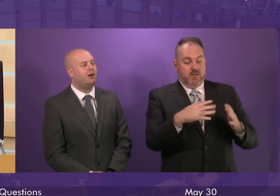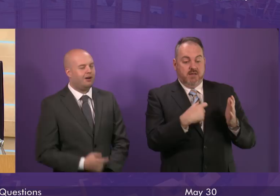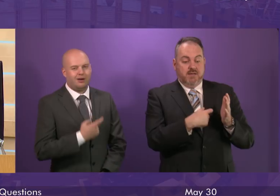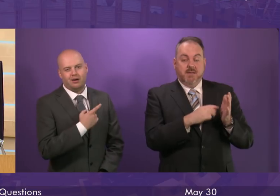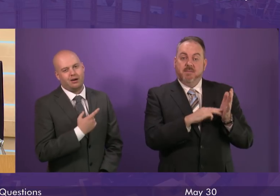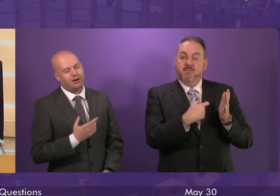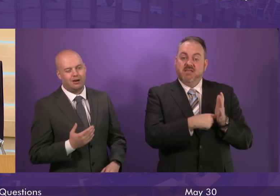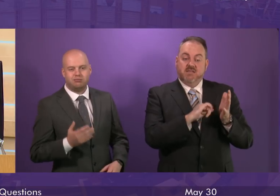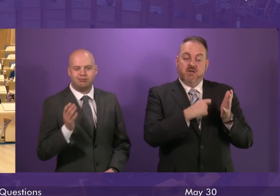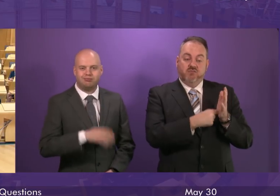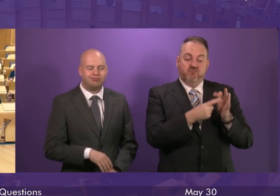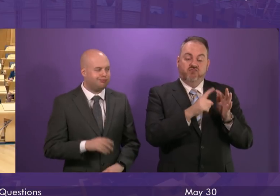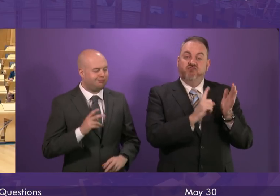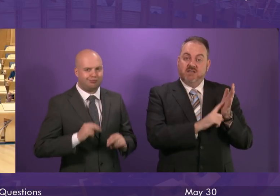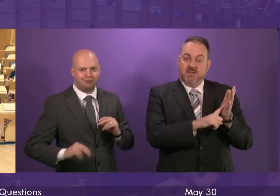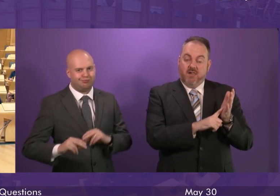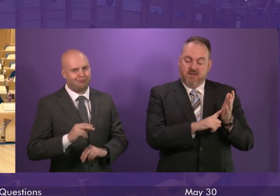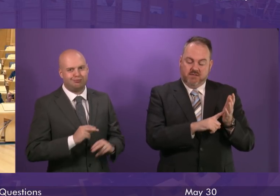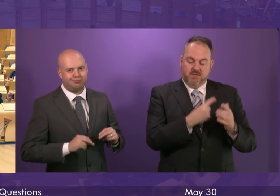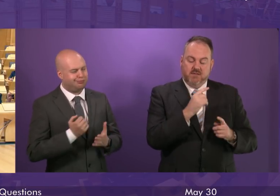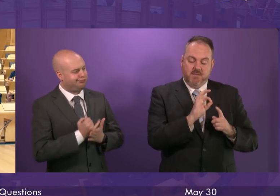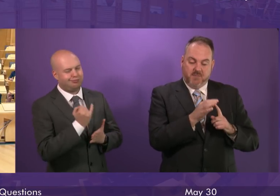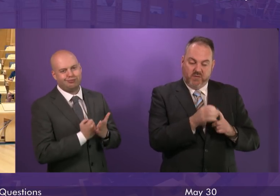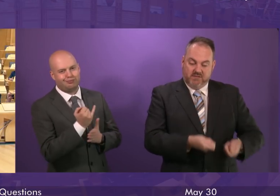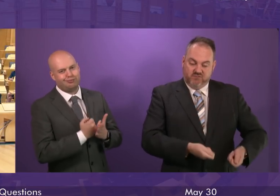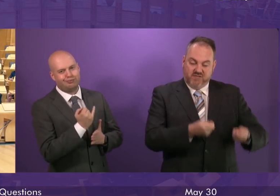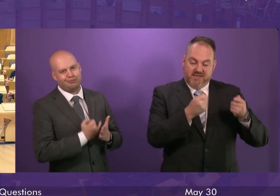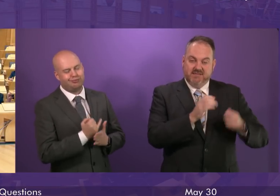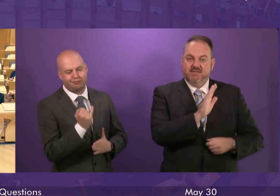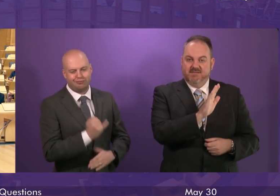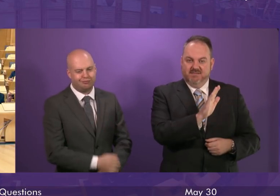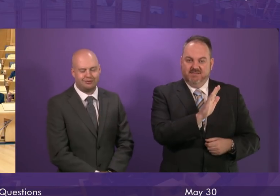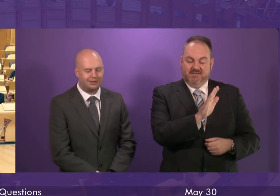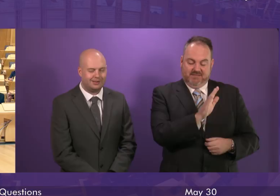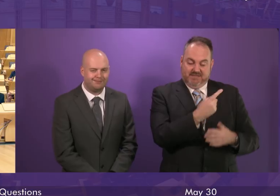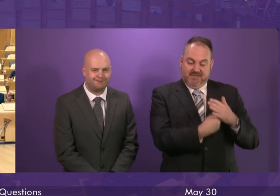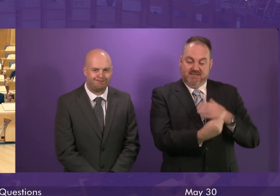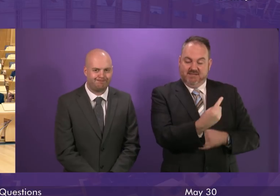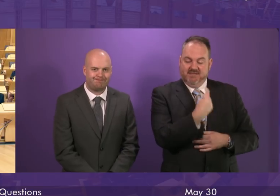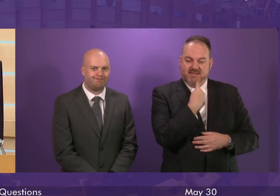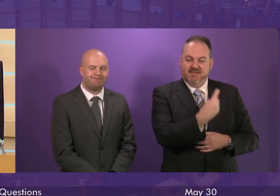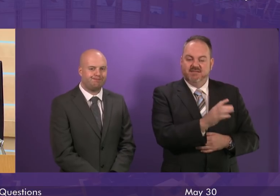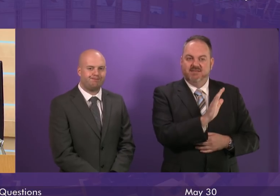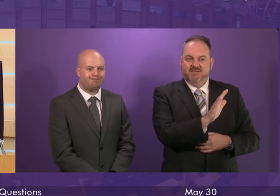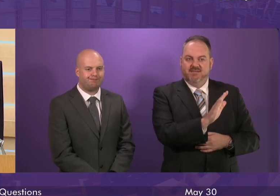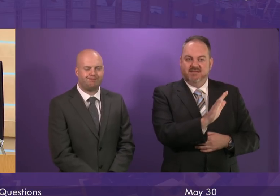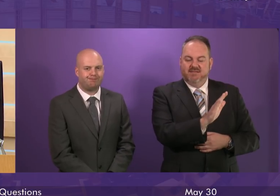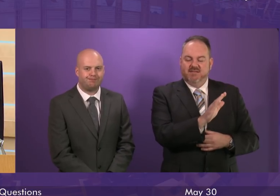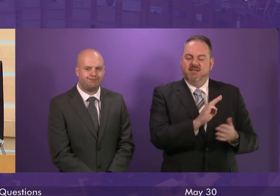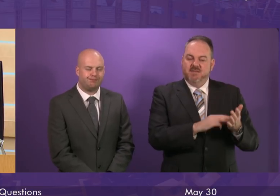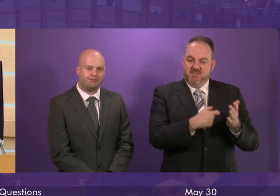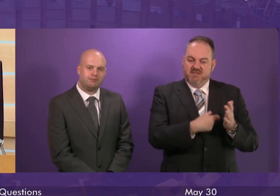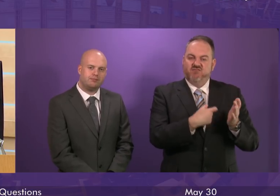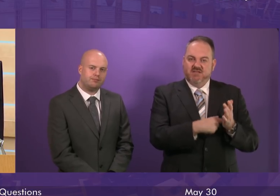Russell, the point that Mr. himself, Mr. Russell himself, Mr. Russell himself has